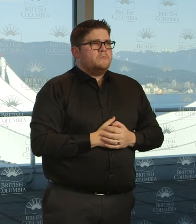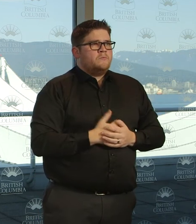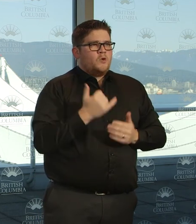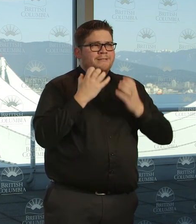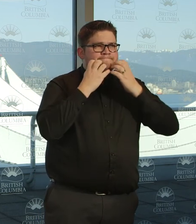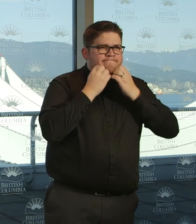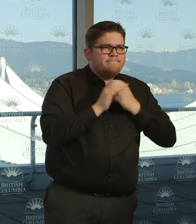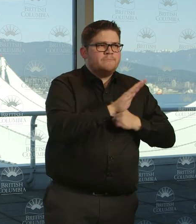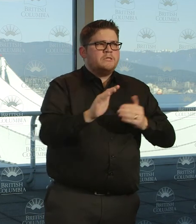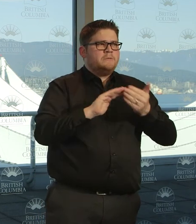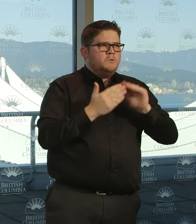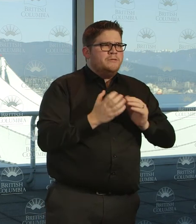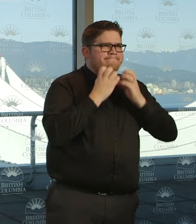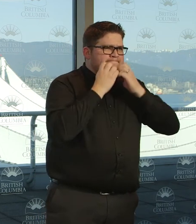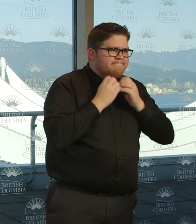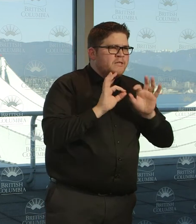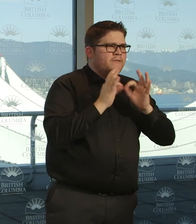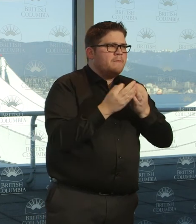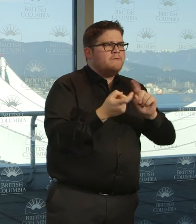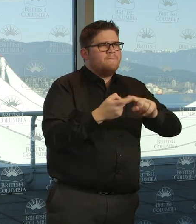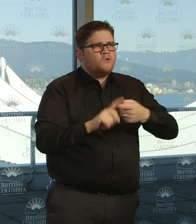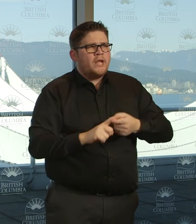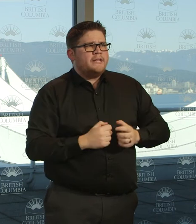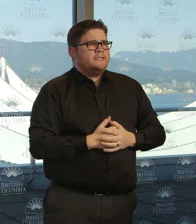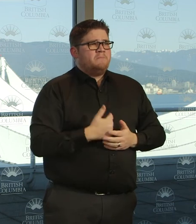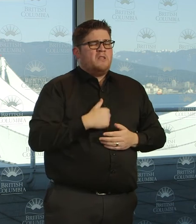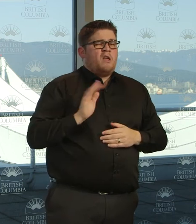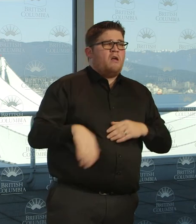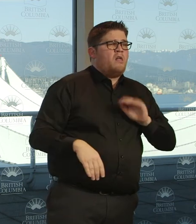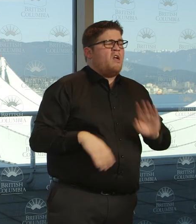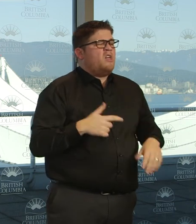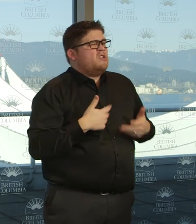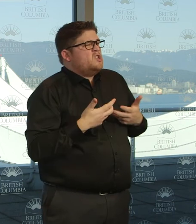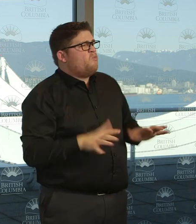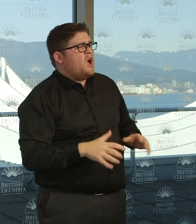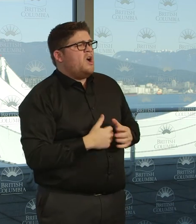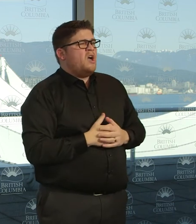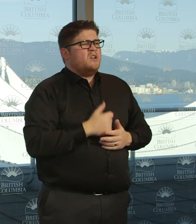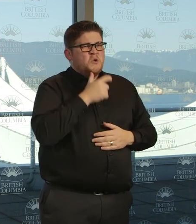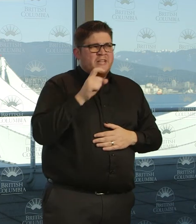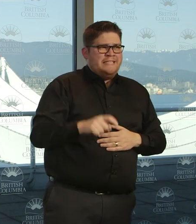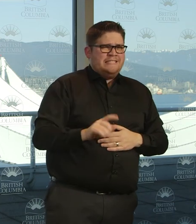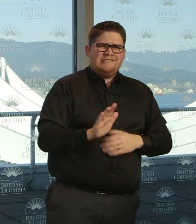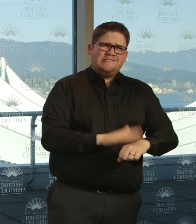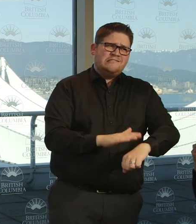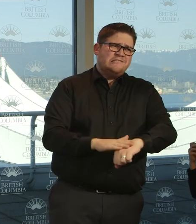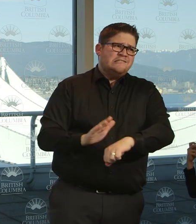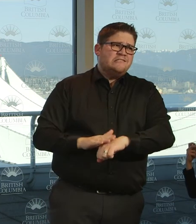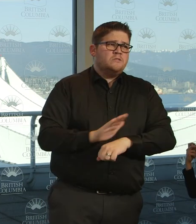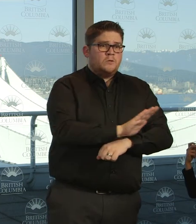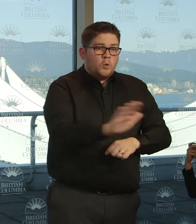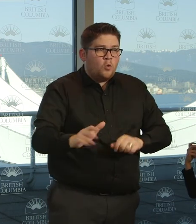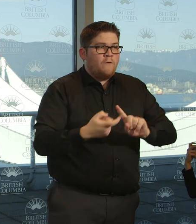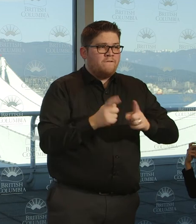And to those who have been reluctant or who have on occasion not followed the advice, I want to say that your neighbors and your friends and your families are counting on